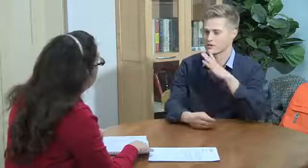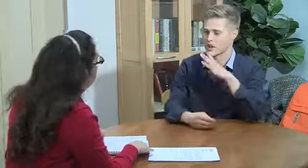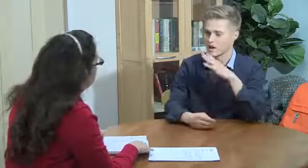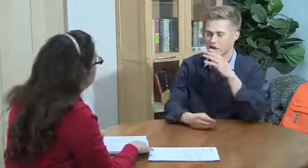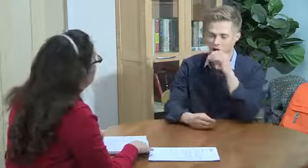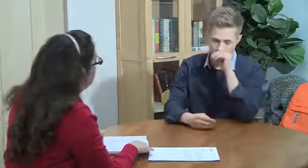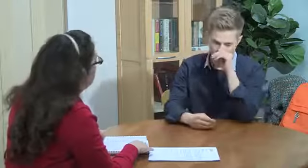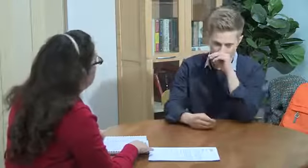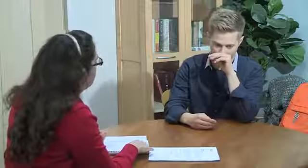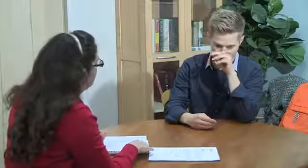as talk.